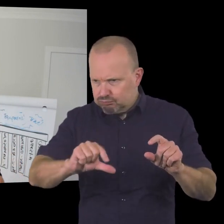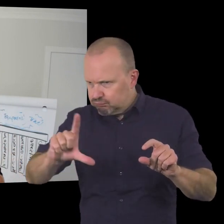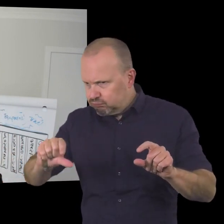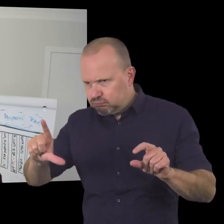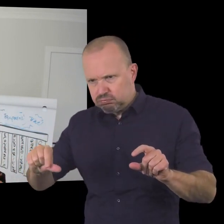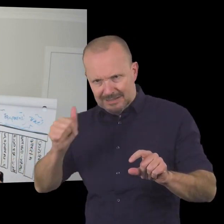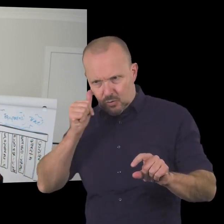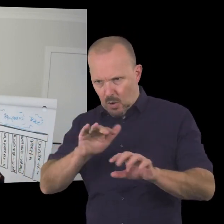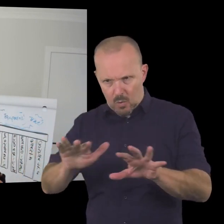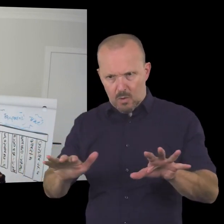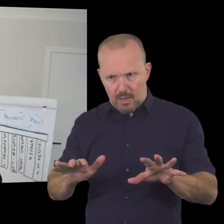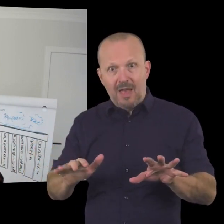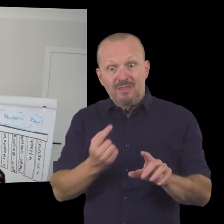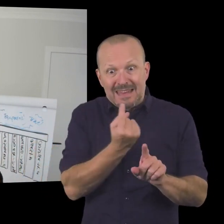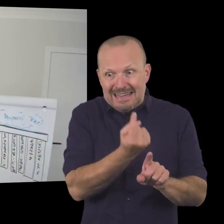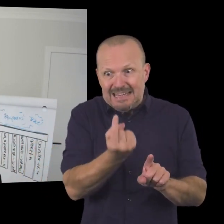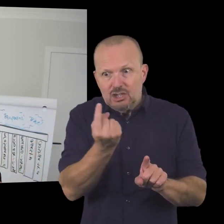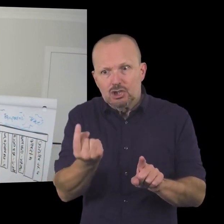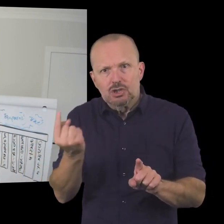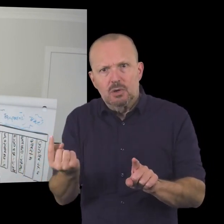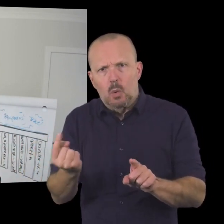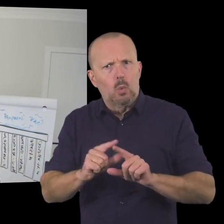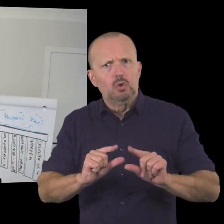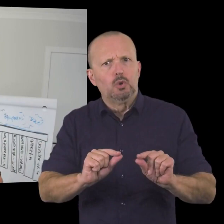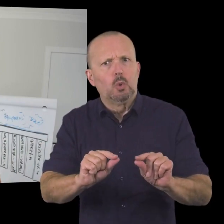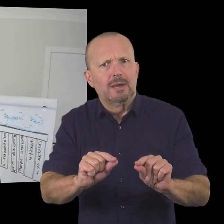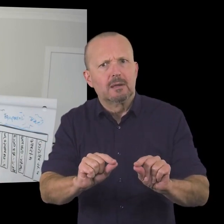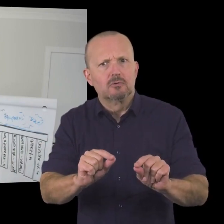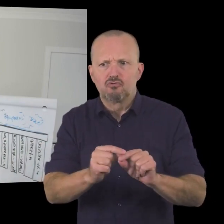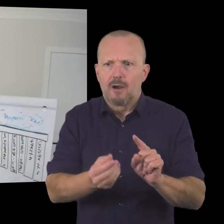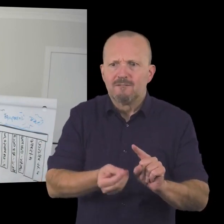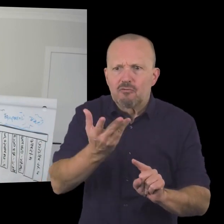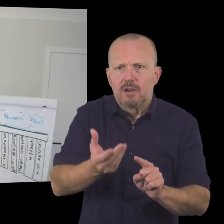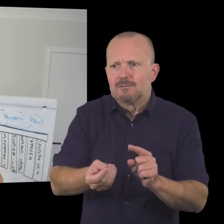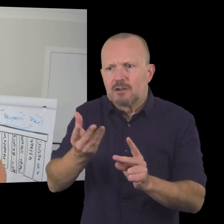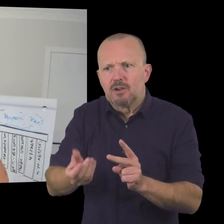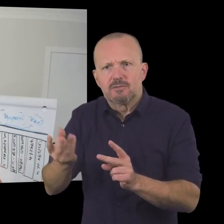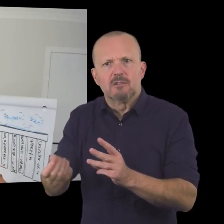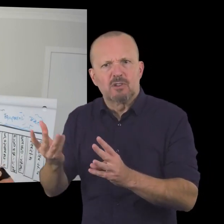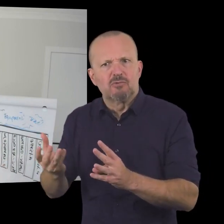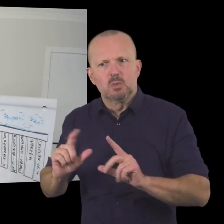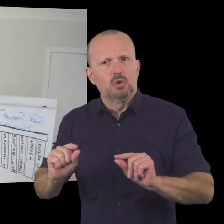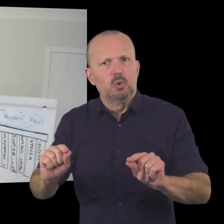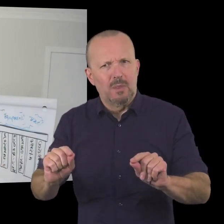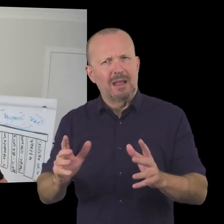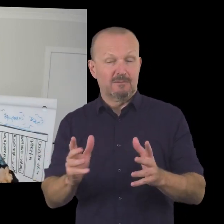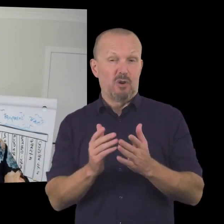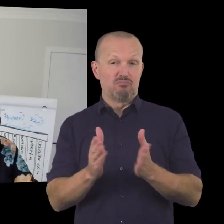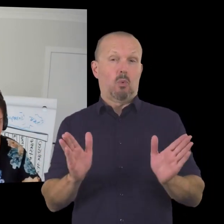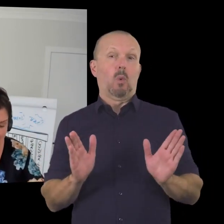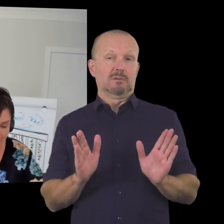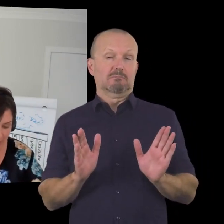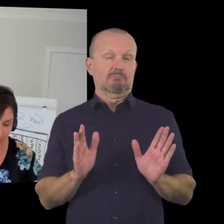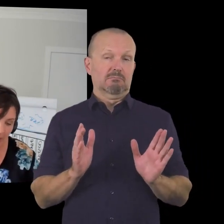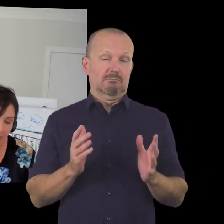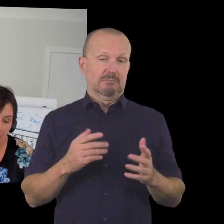and then what initiatives are you running under each income streams to work towards raising that competition is a very broad overview of your sustainable funding